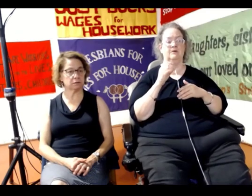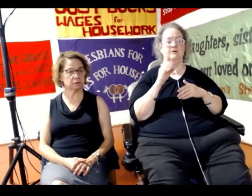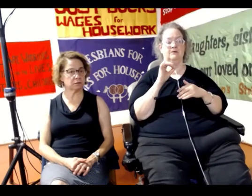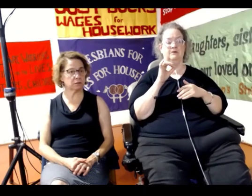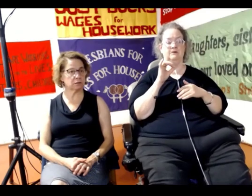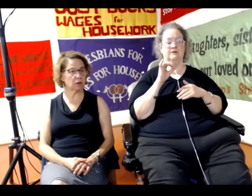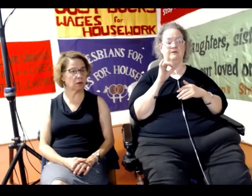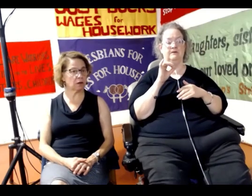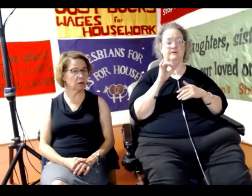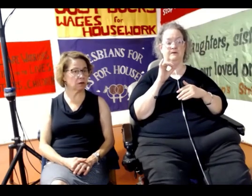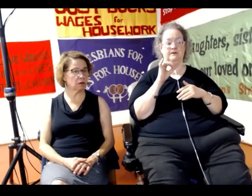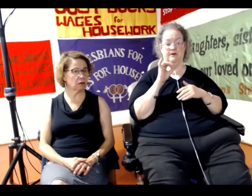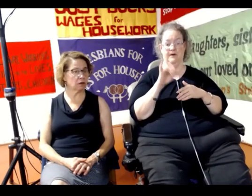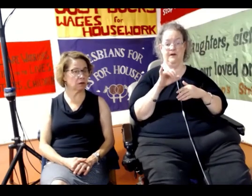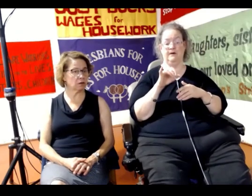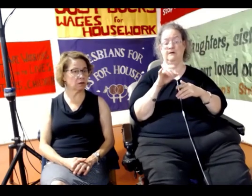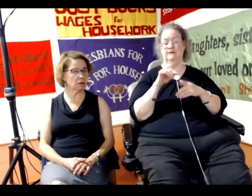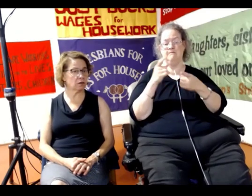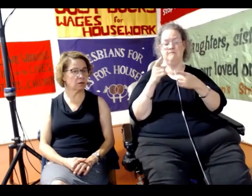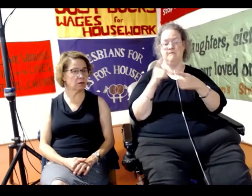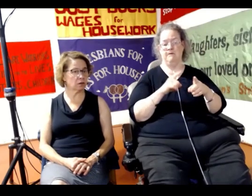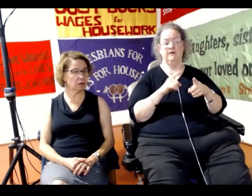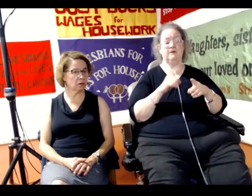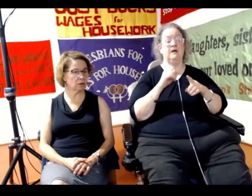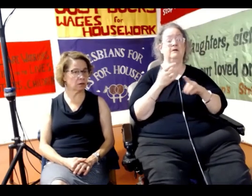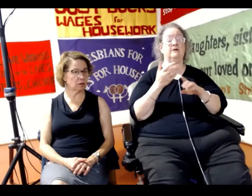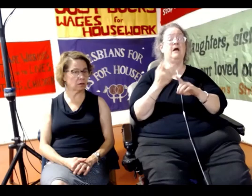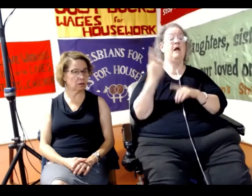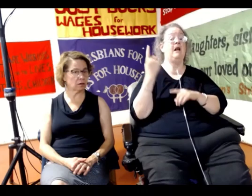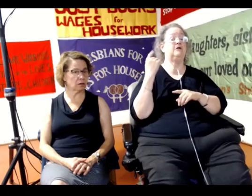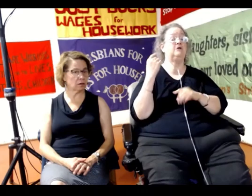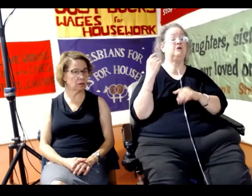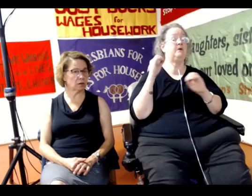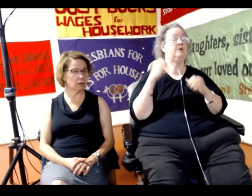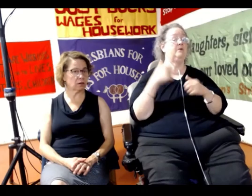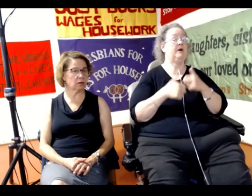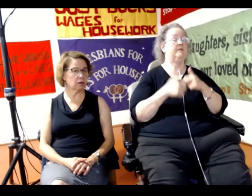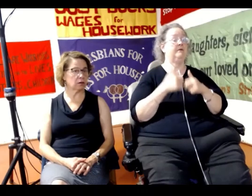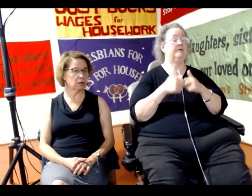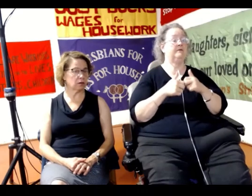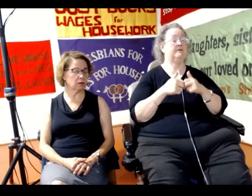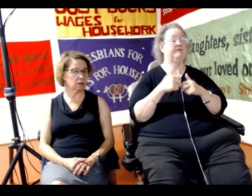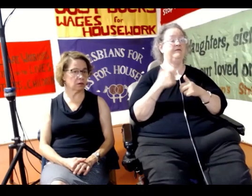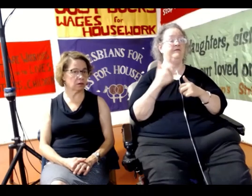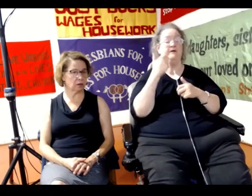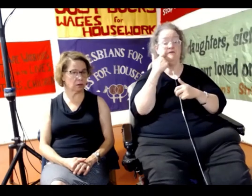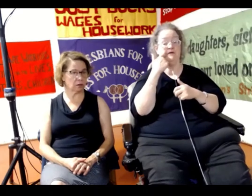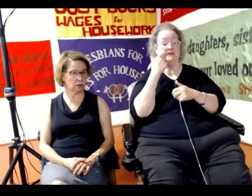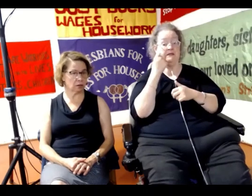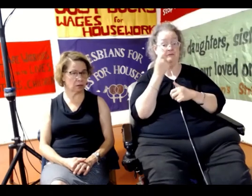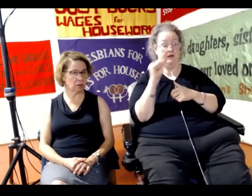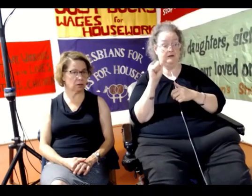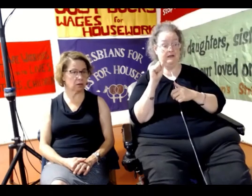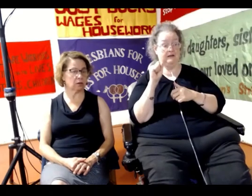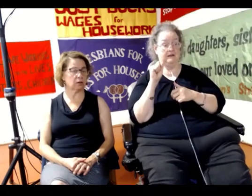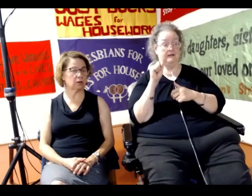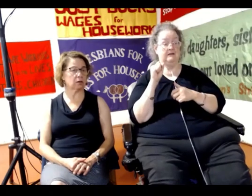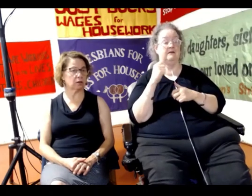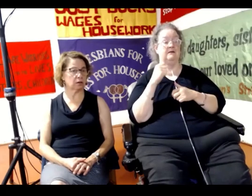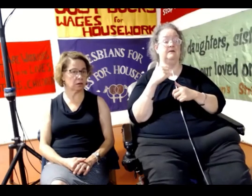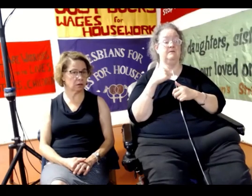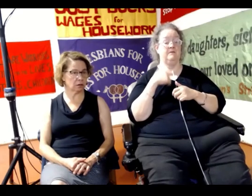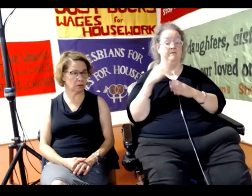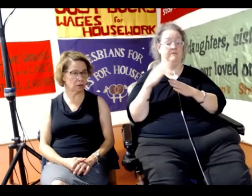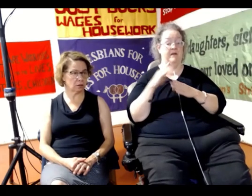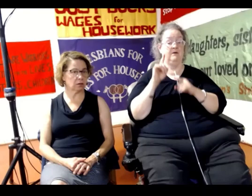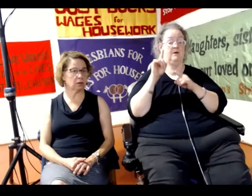the previous leave, we had no problem. Our recent protest kind of things, which we had assembled to walk